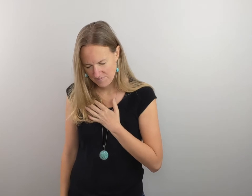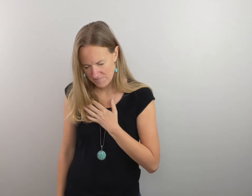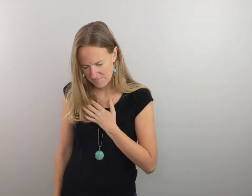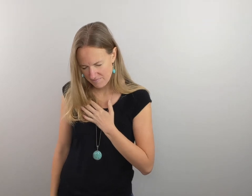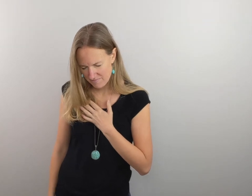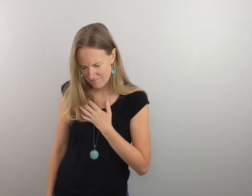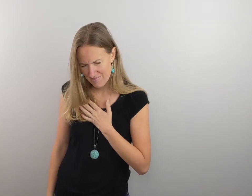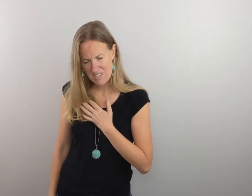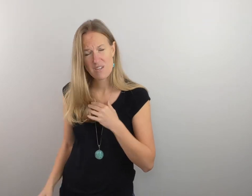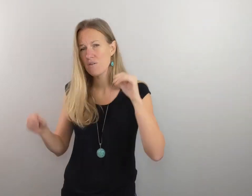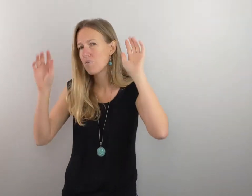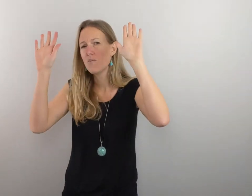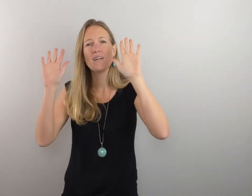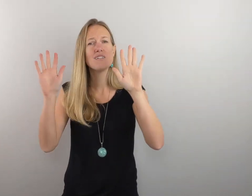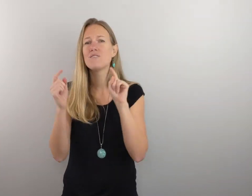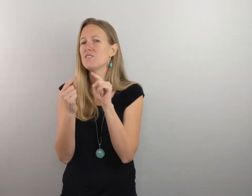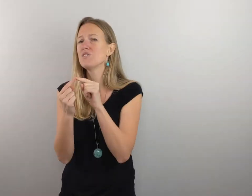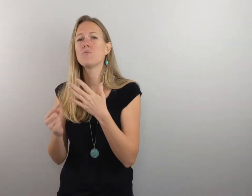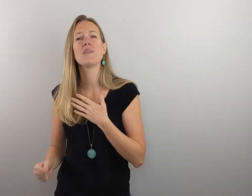You're wonderful to me.